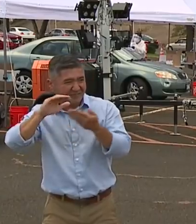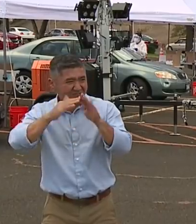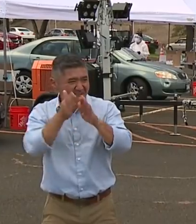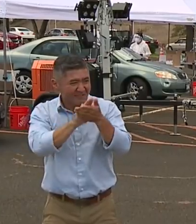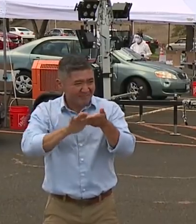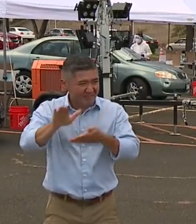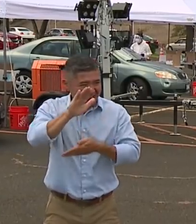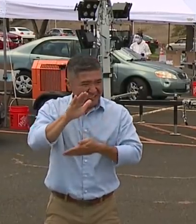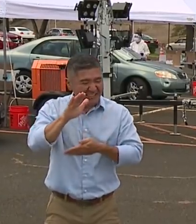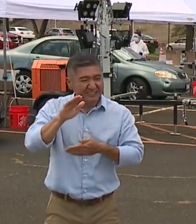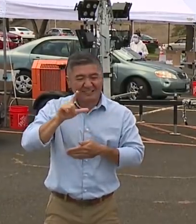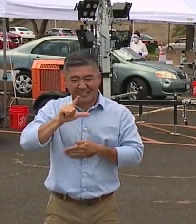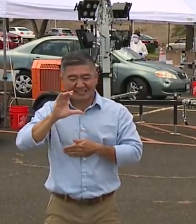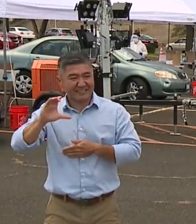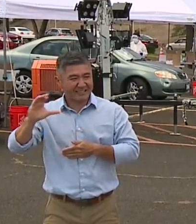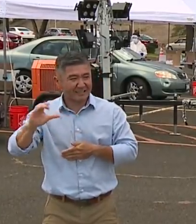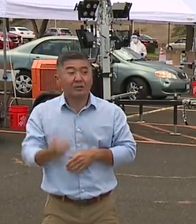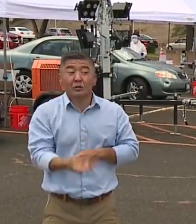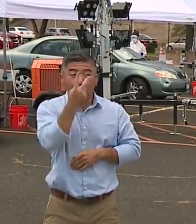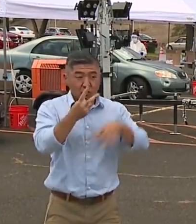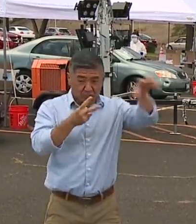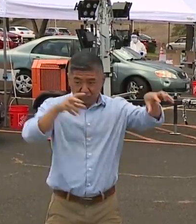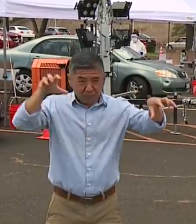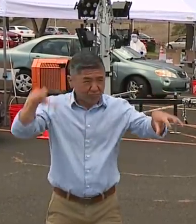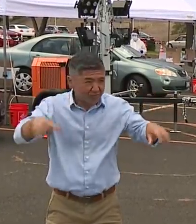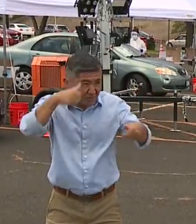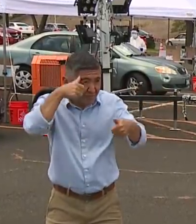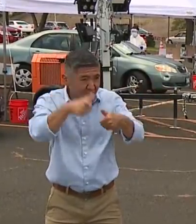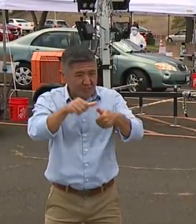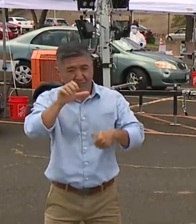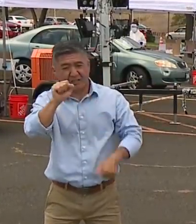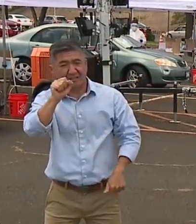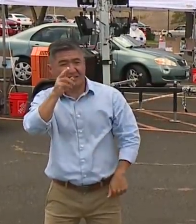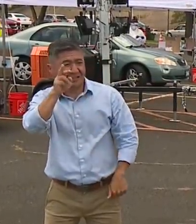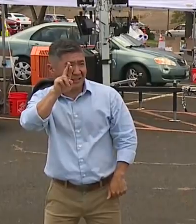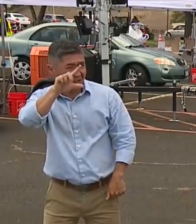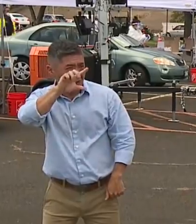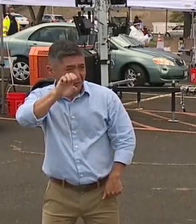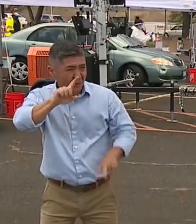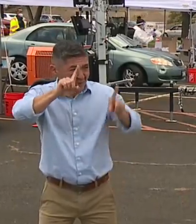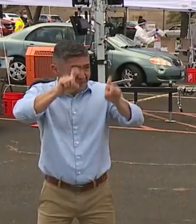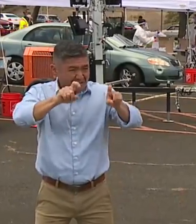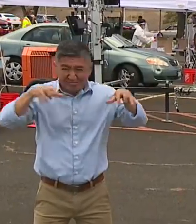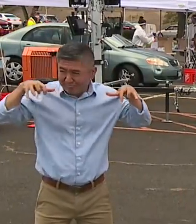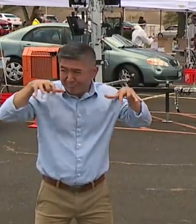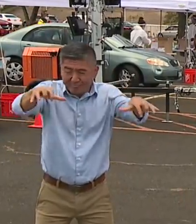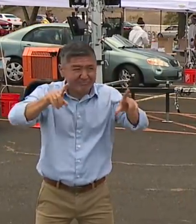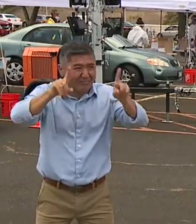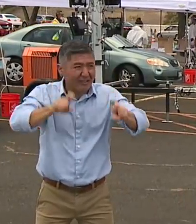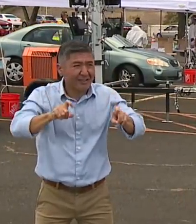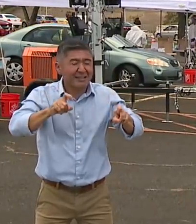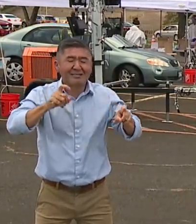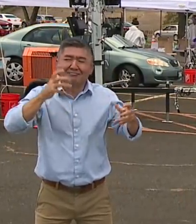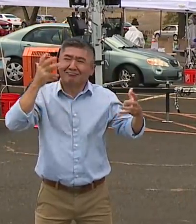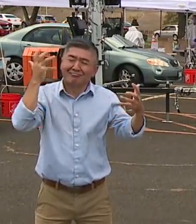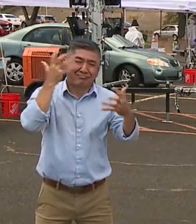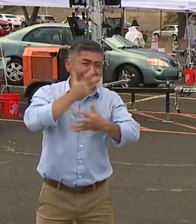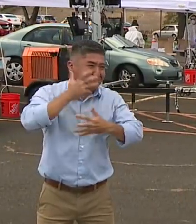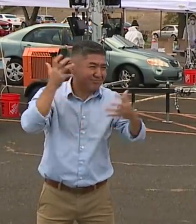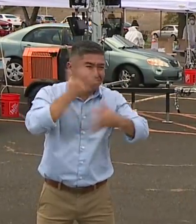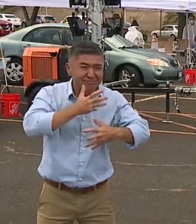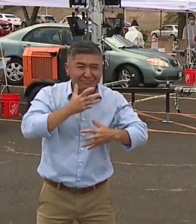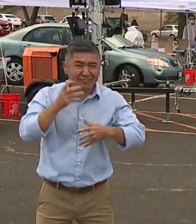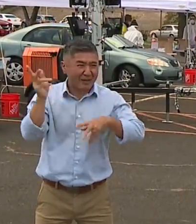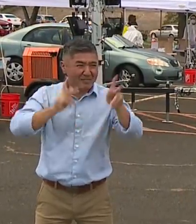sites today for the surge testing that we talked about yesterday. It's just unbelievable the response that we've seen.